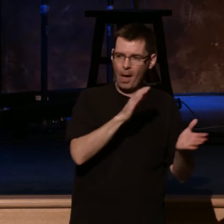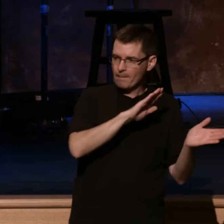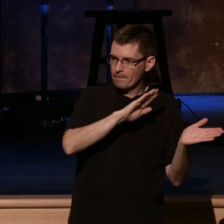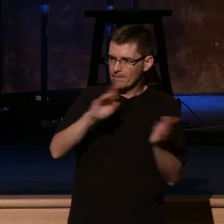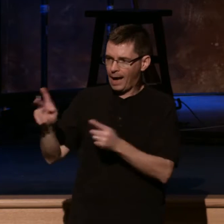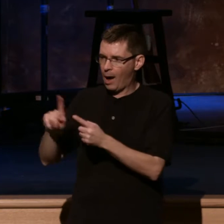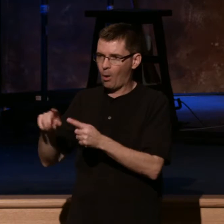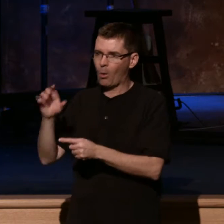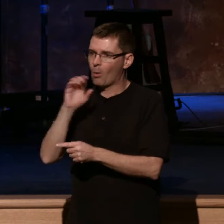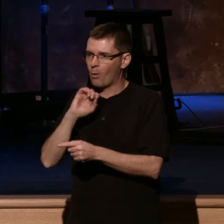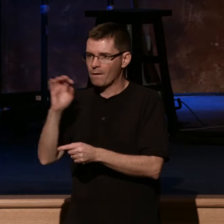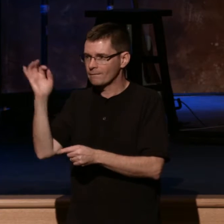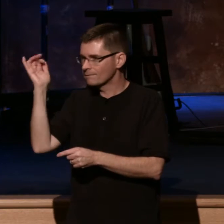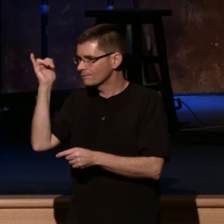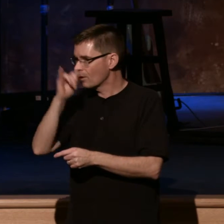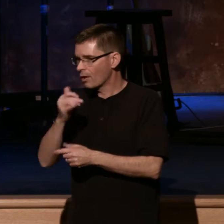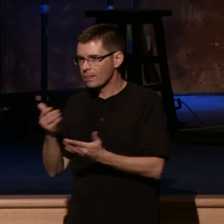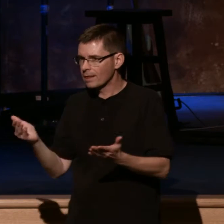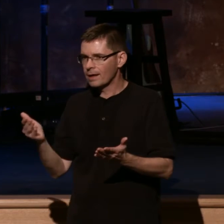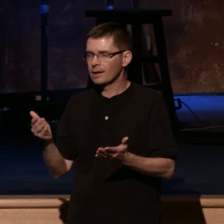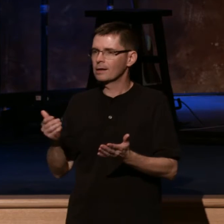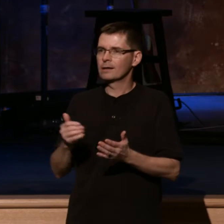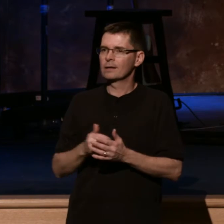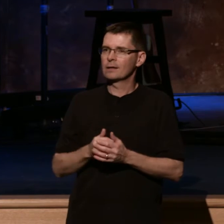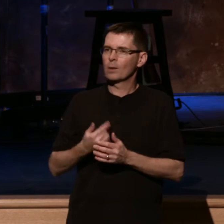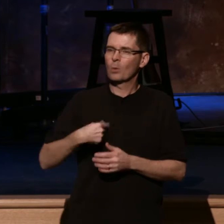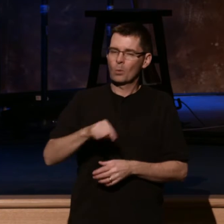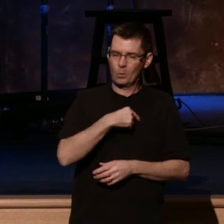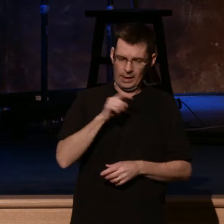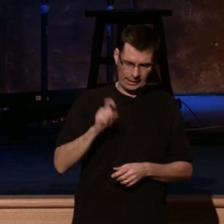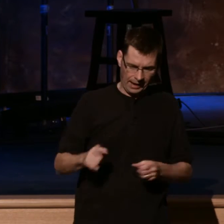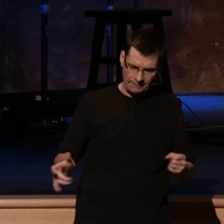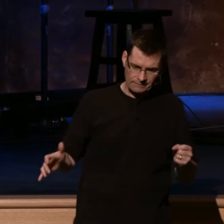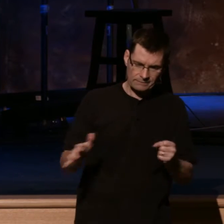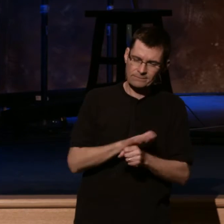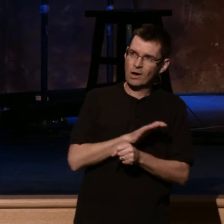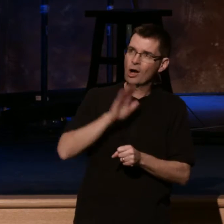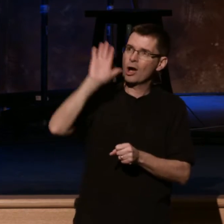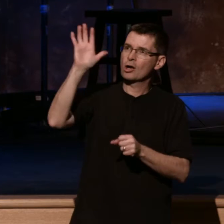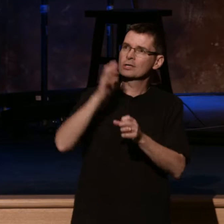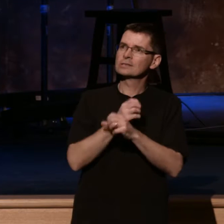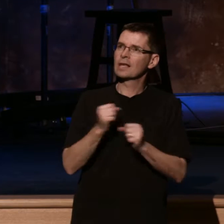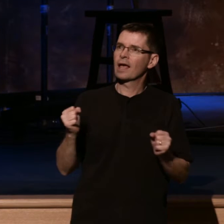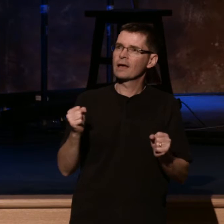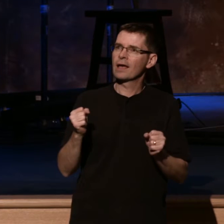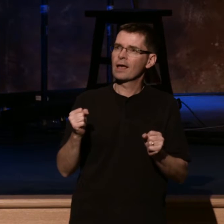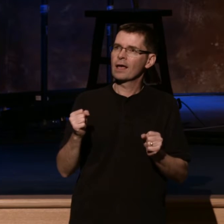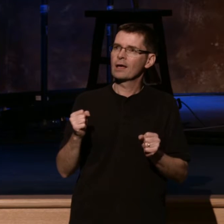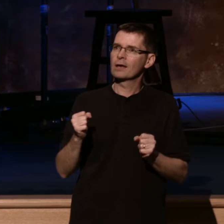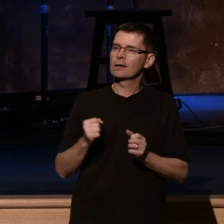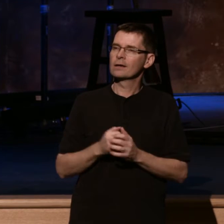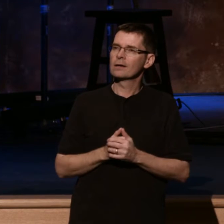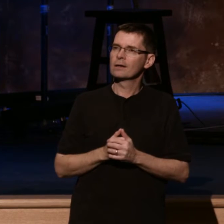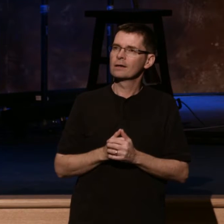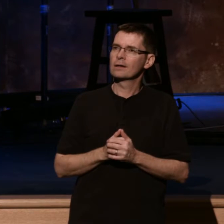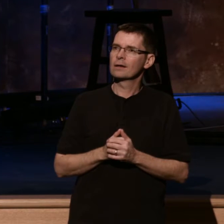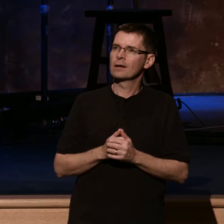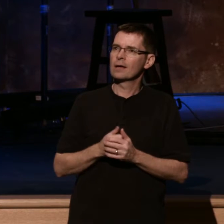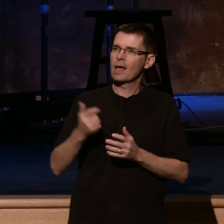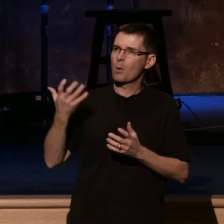need again. We need the fullness of your salvation that will be near to us as we fear you. That your glory will